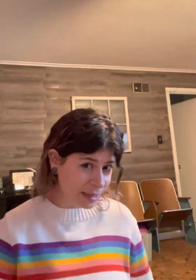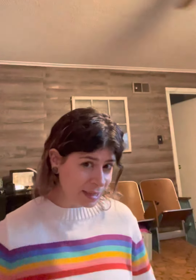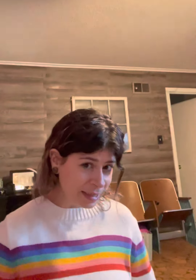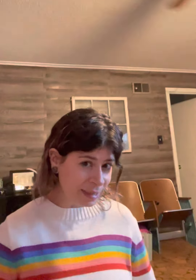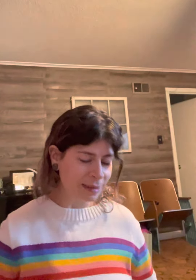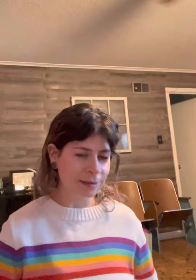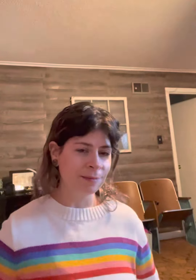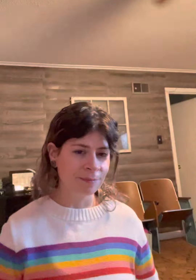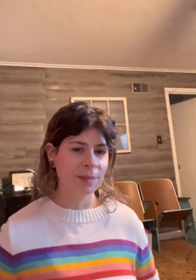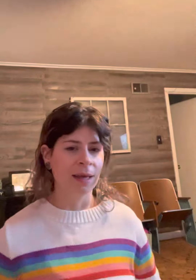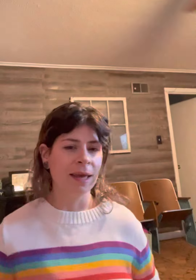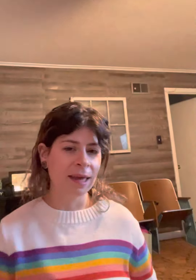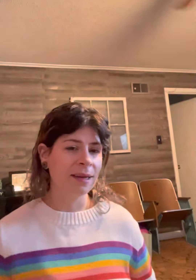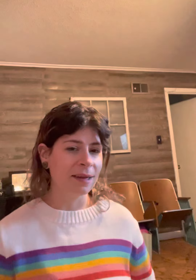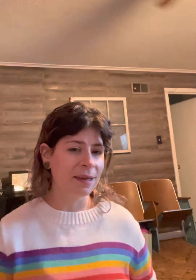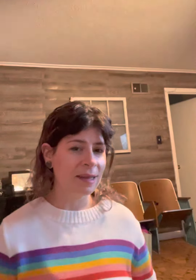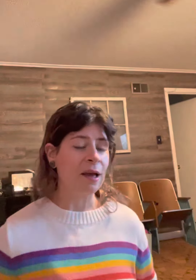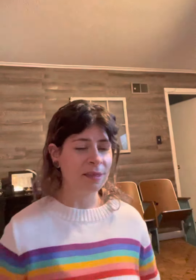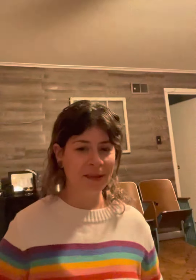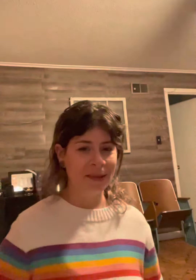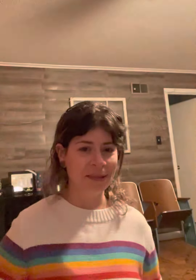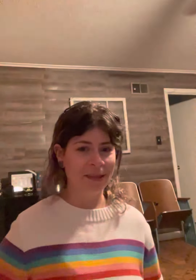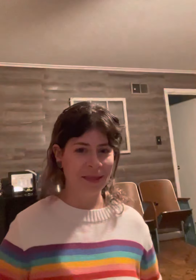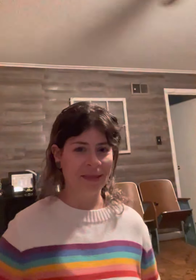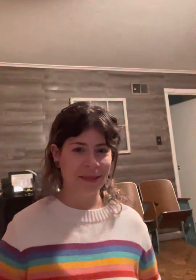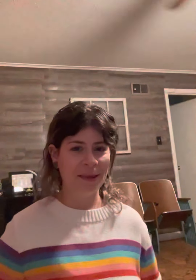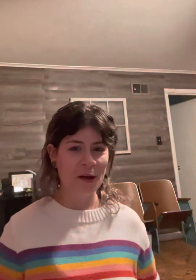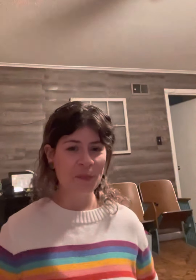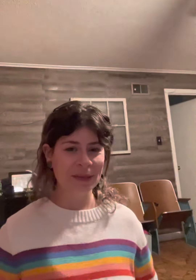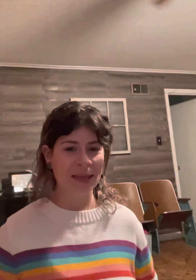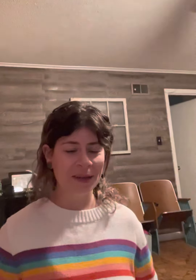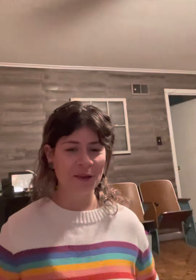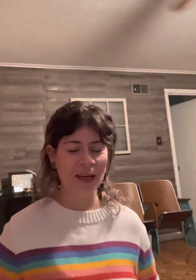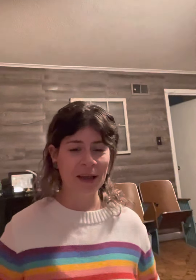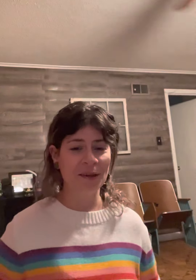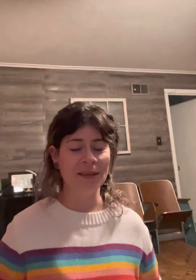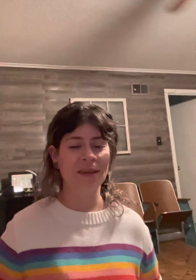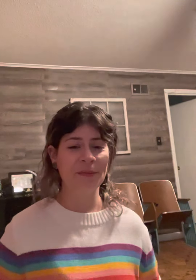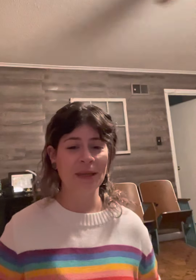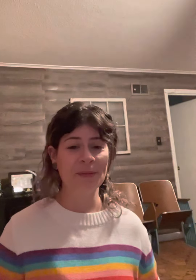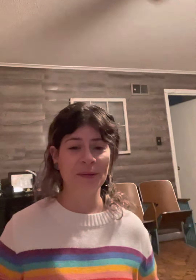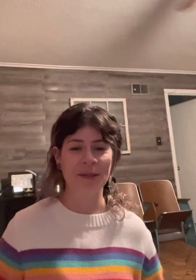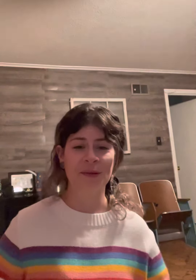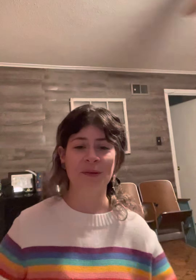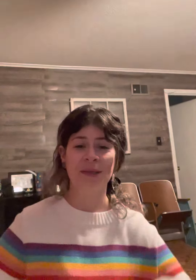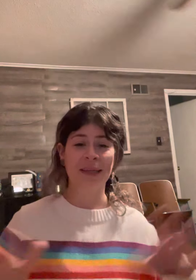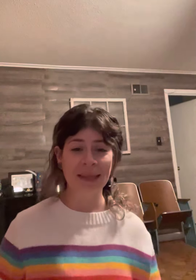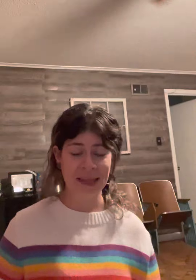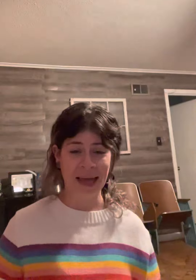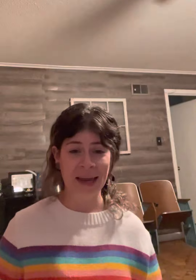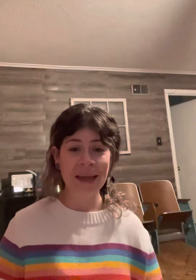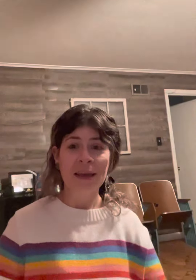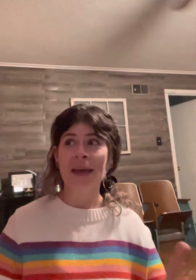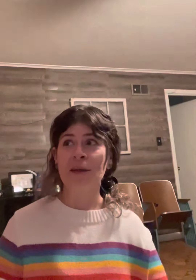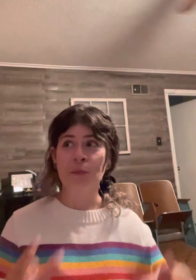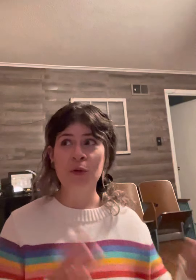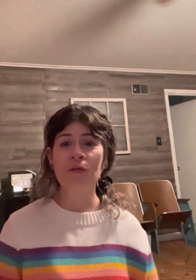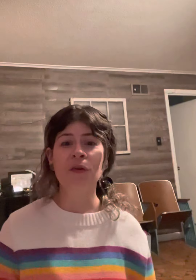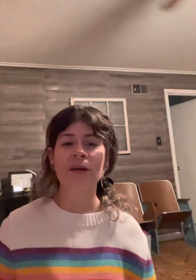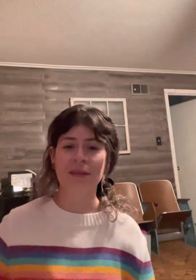and the hope is that your child is going to be able to get that and move on to